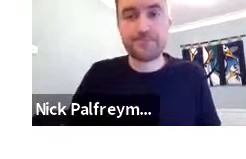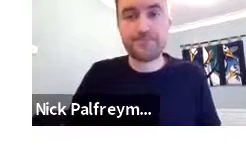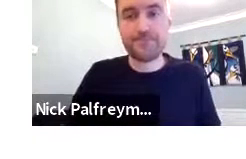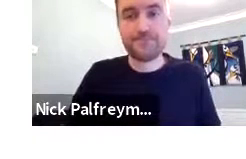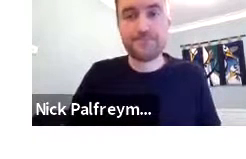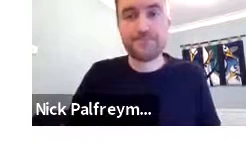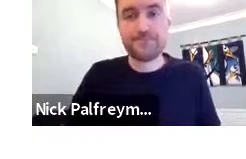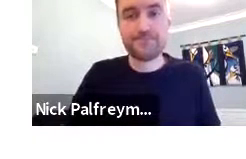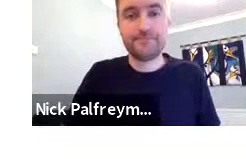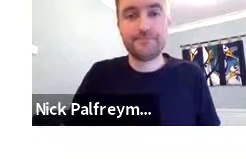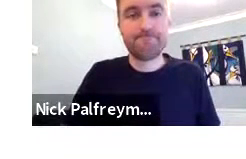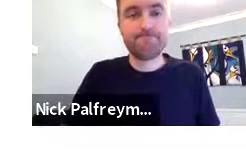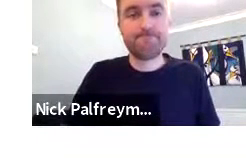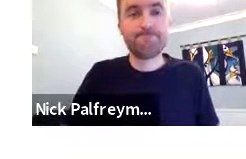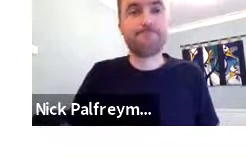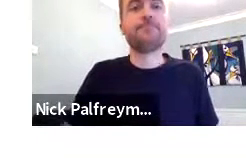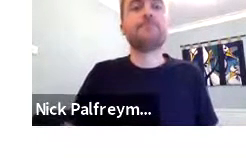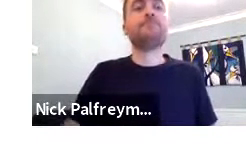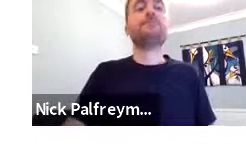coming years.